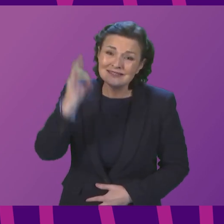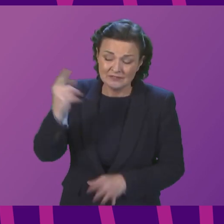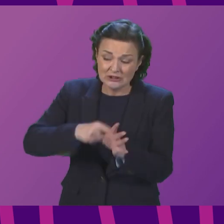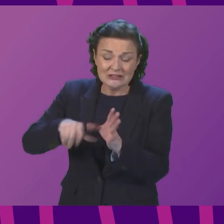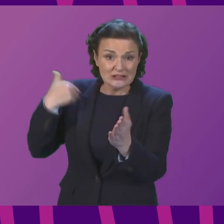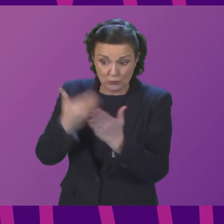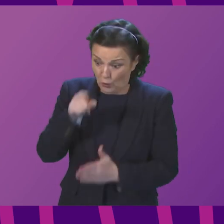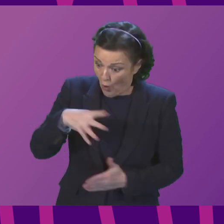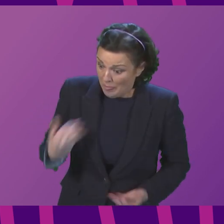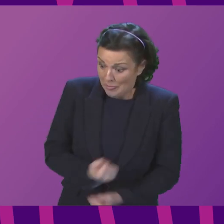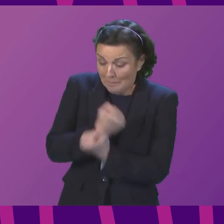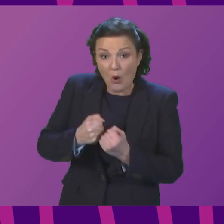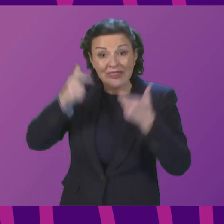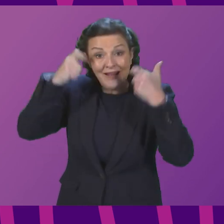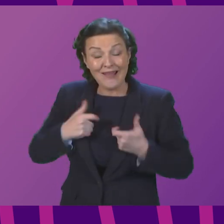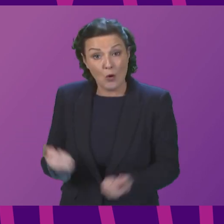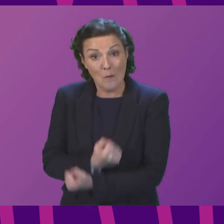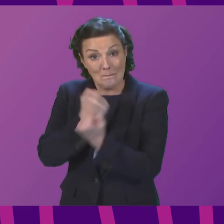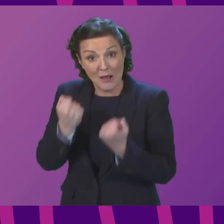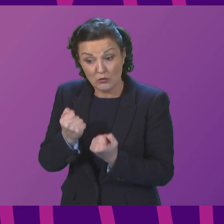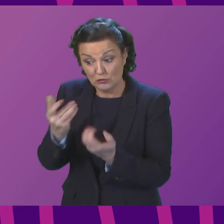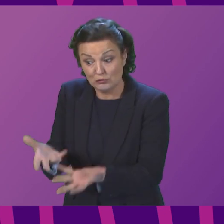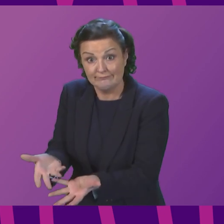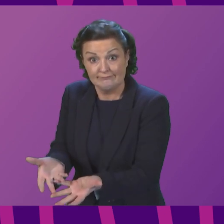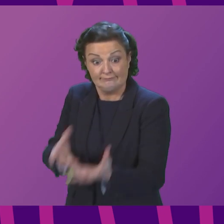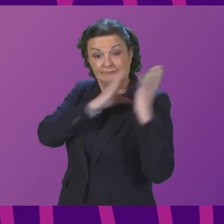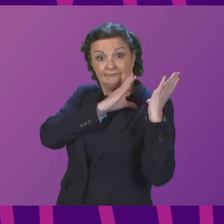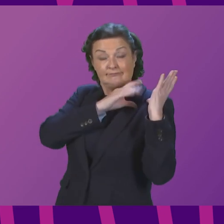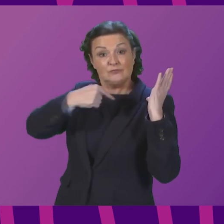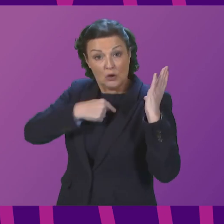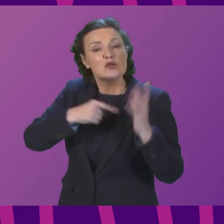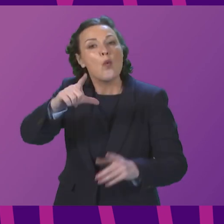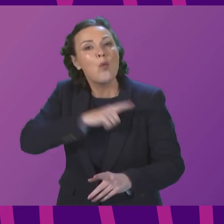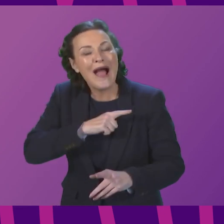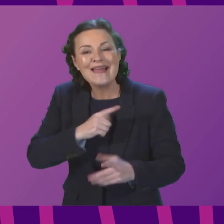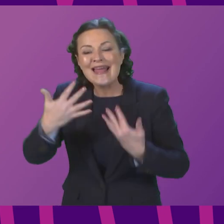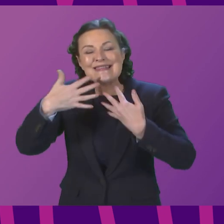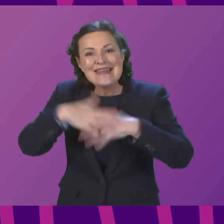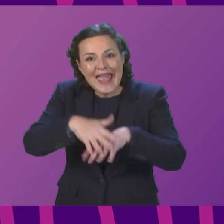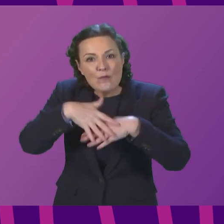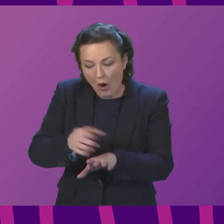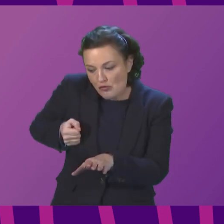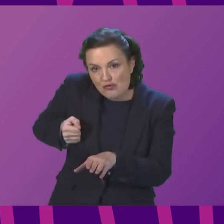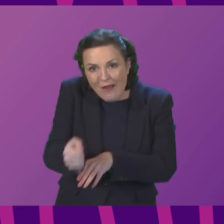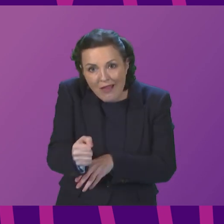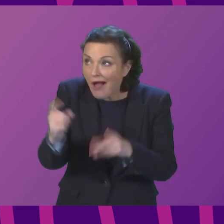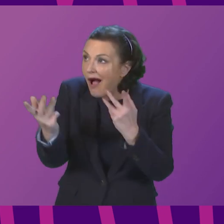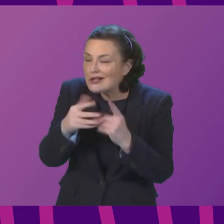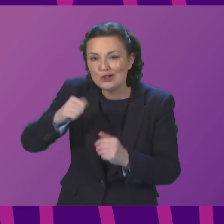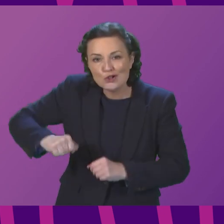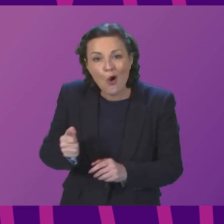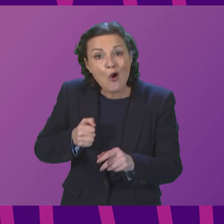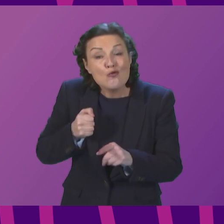serious reason for that. If the whole rail system in Scotland, including network rail, is fully accountable to this government and to this